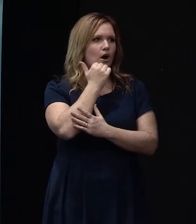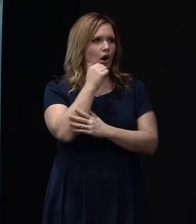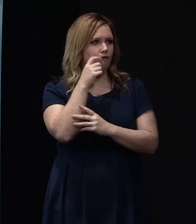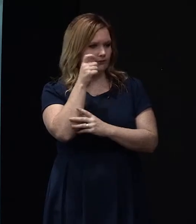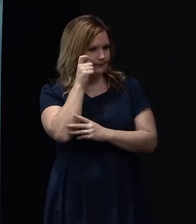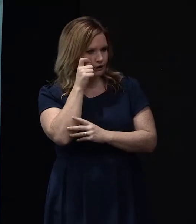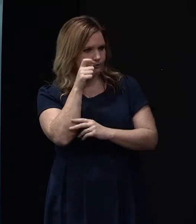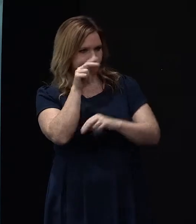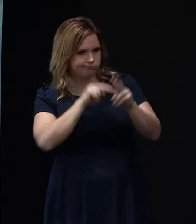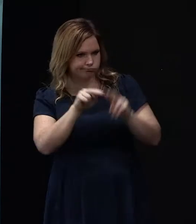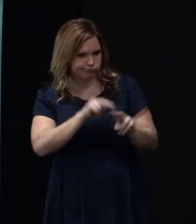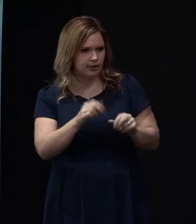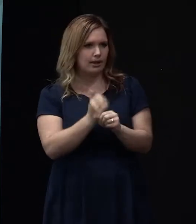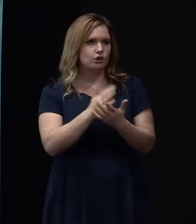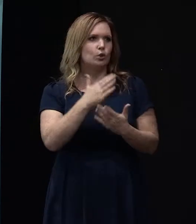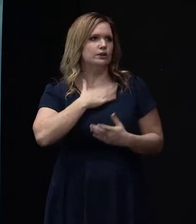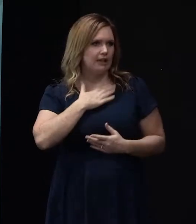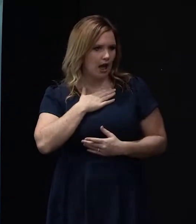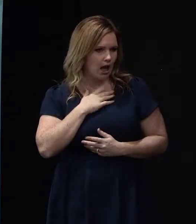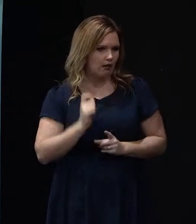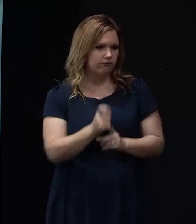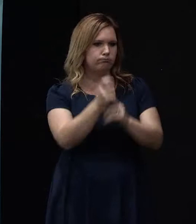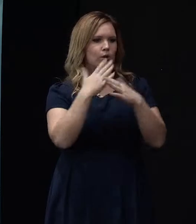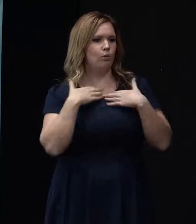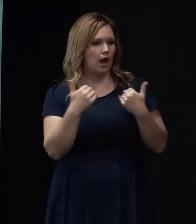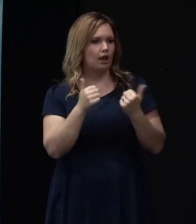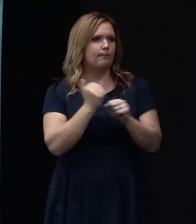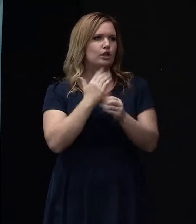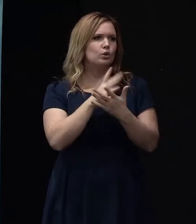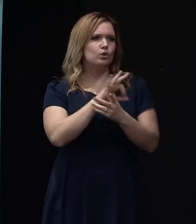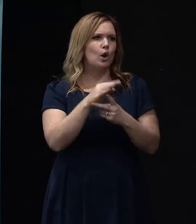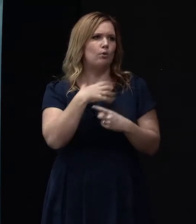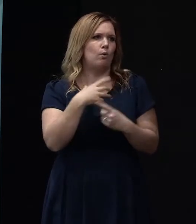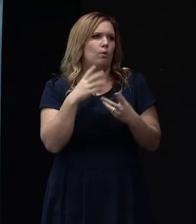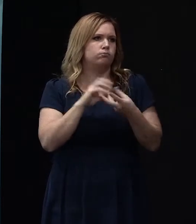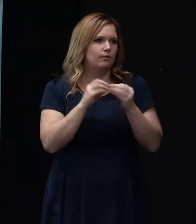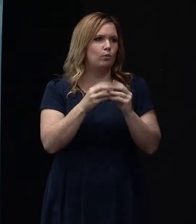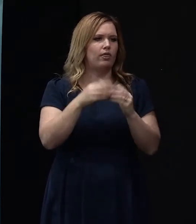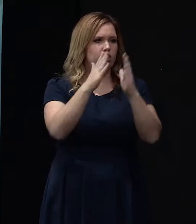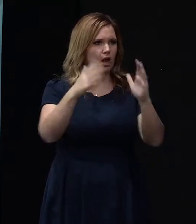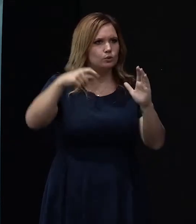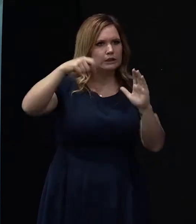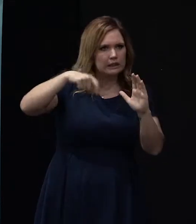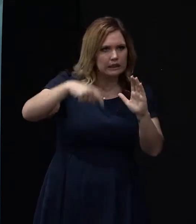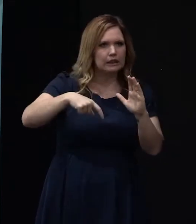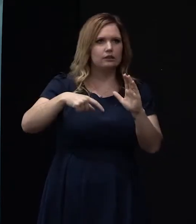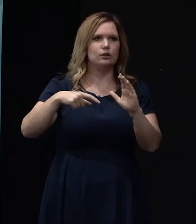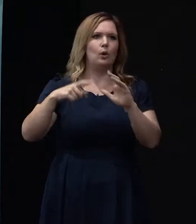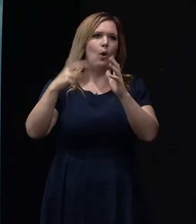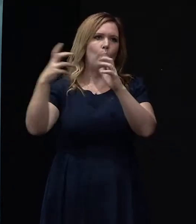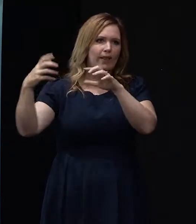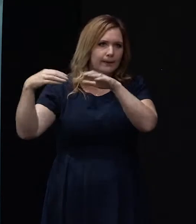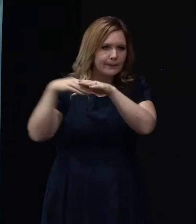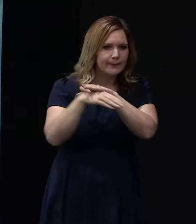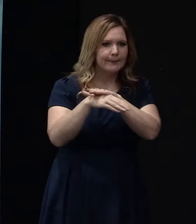that things are done and that they're done safely and well, and that we don't have further weather tightness issues and all of that sort of stuff. But, you know,